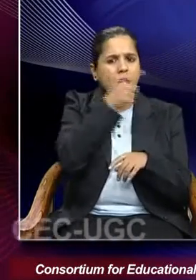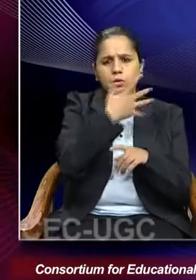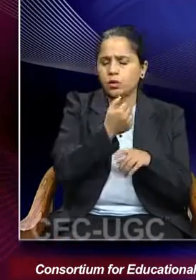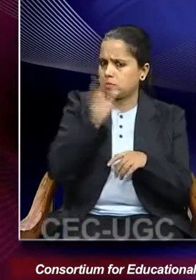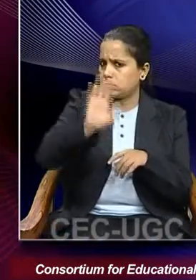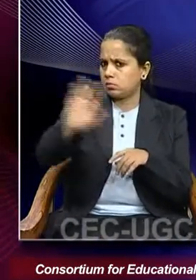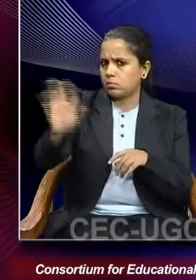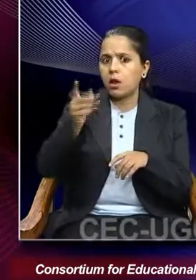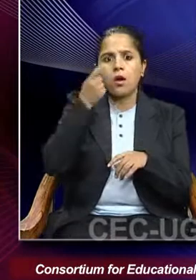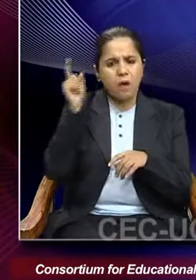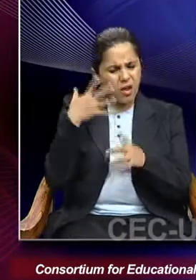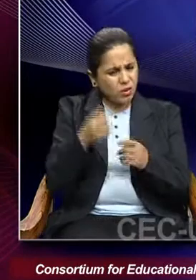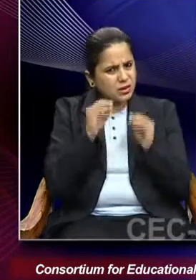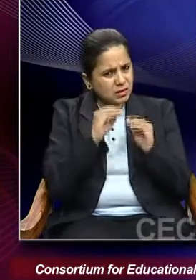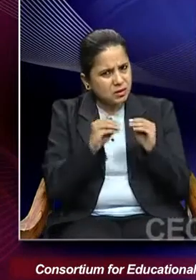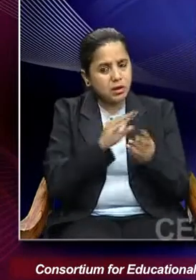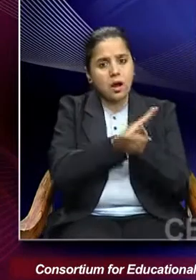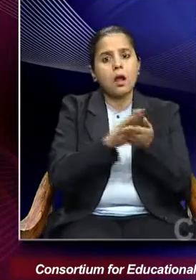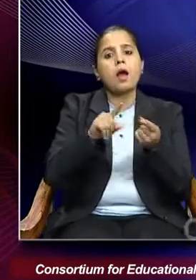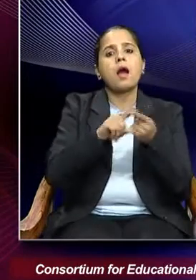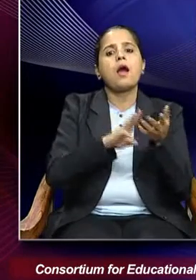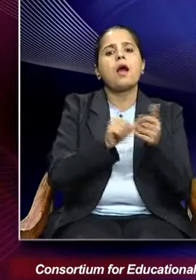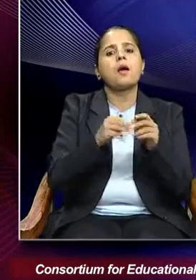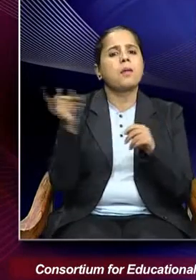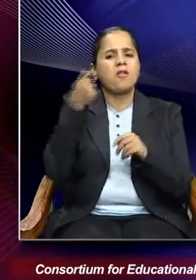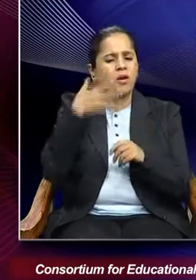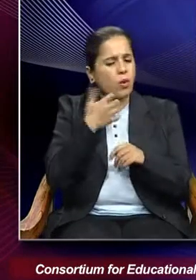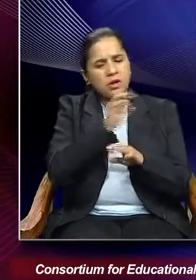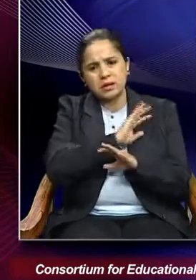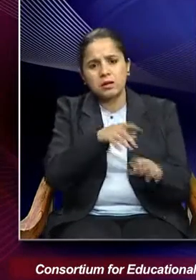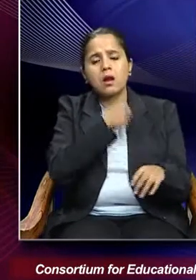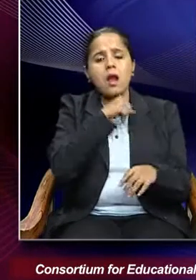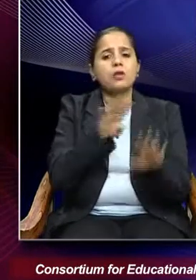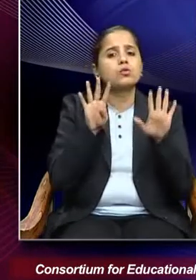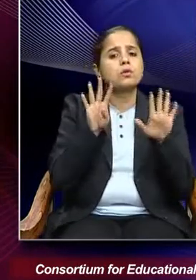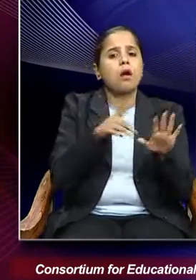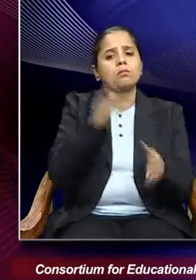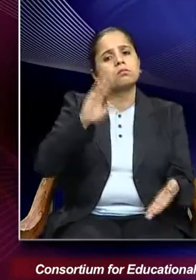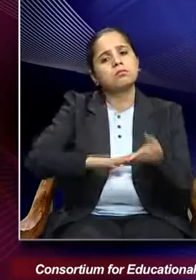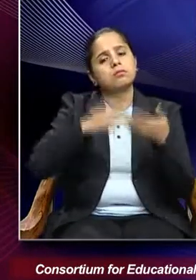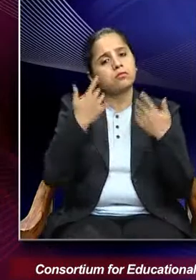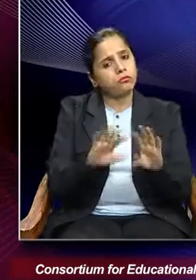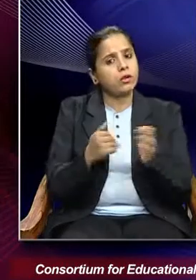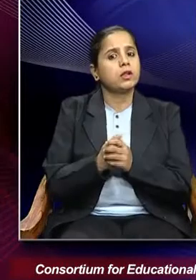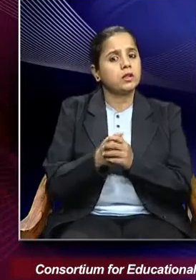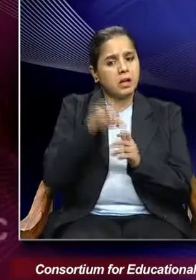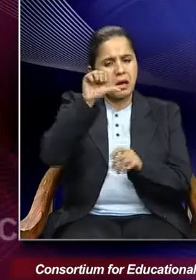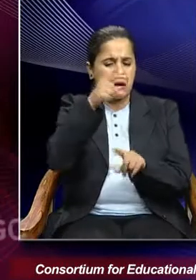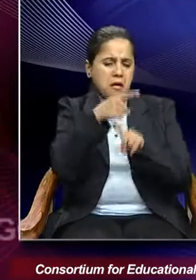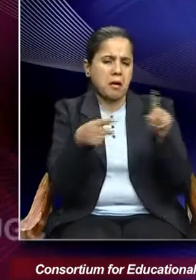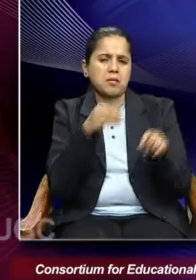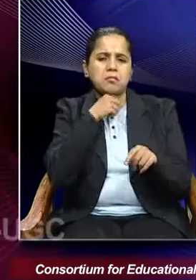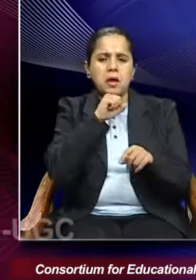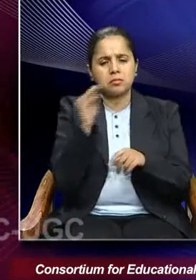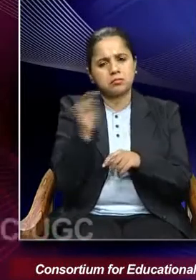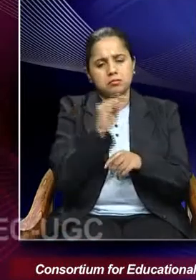that Haima Bhatti was married off at the age of nine and a half. So marriage